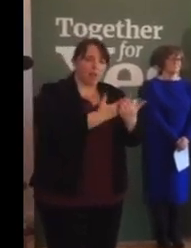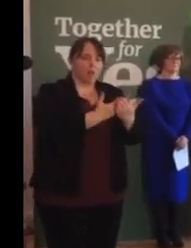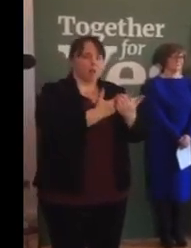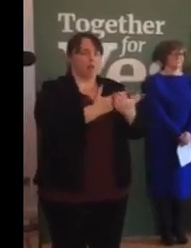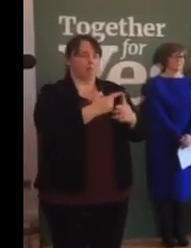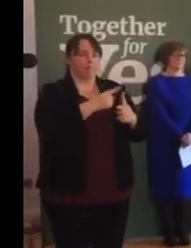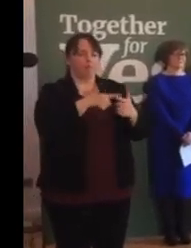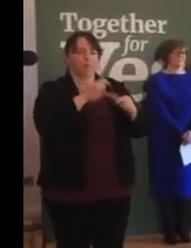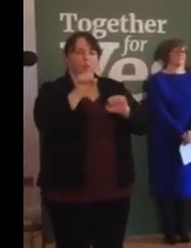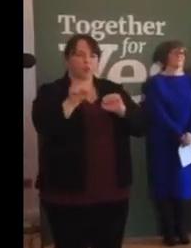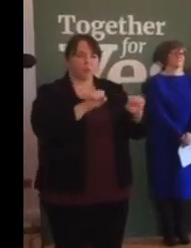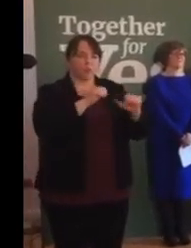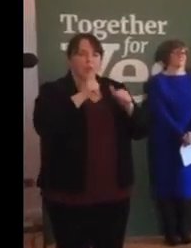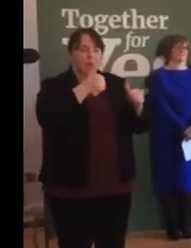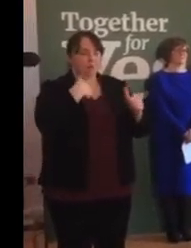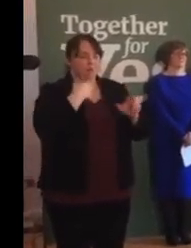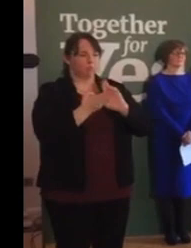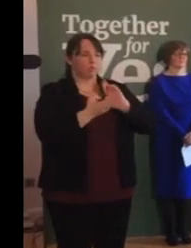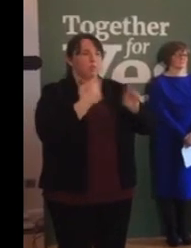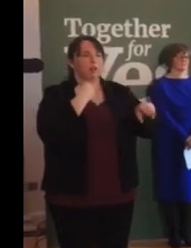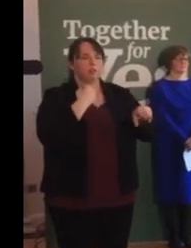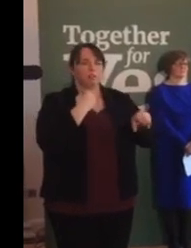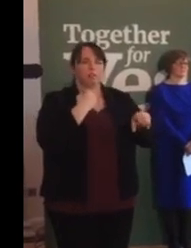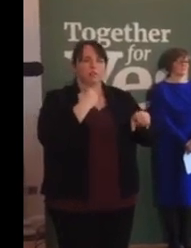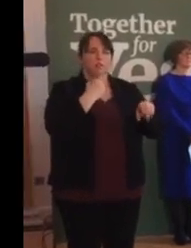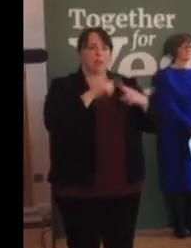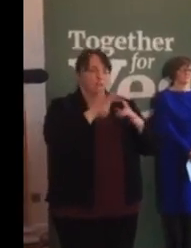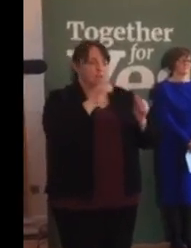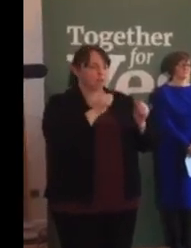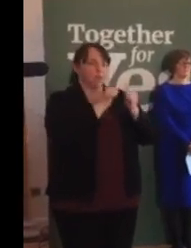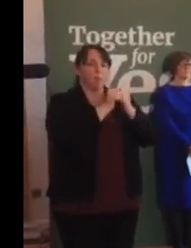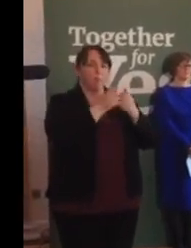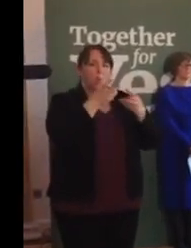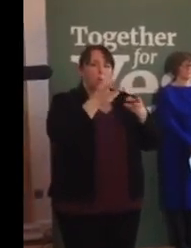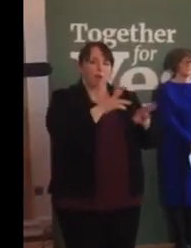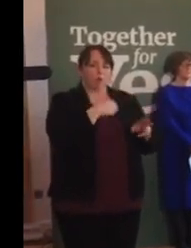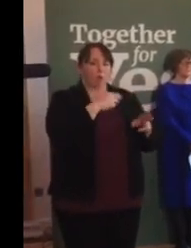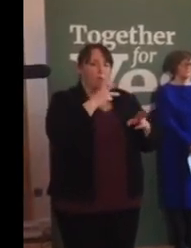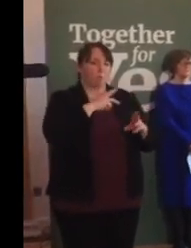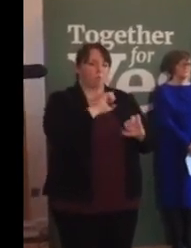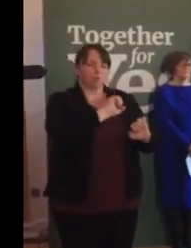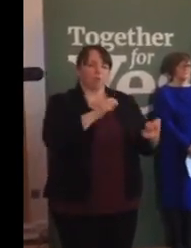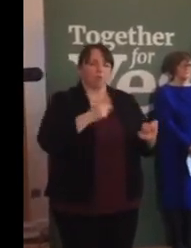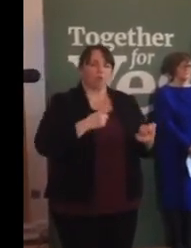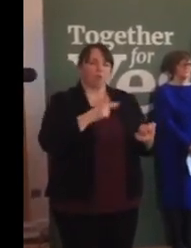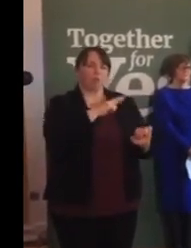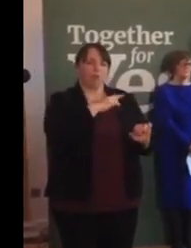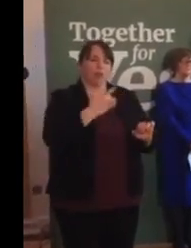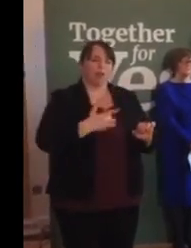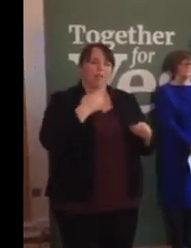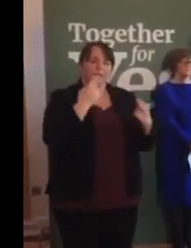to respond compassionately and appropriately to women's real life needs.